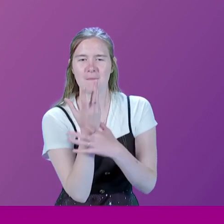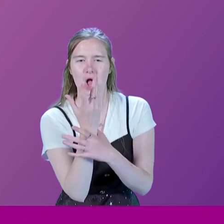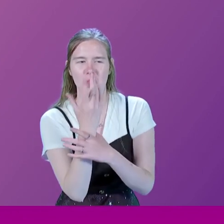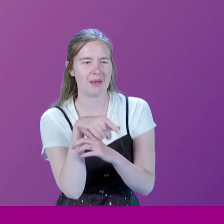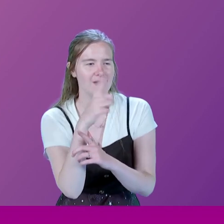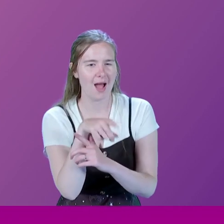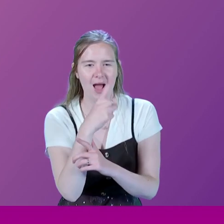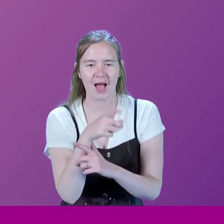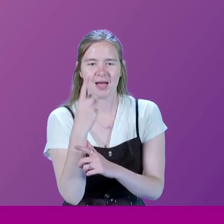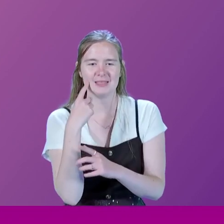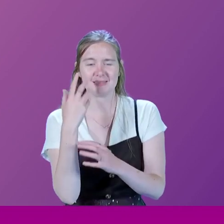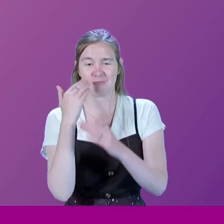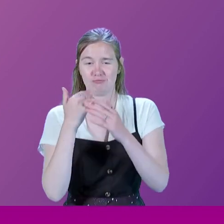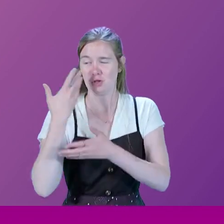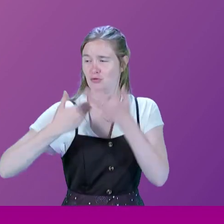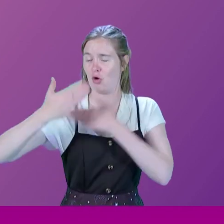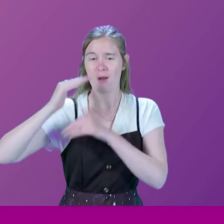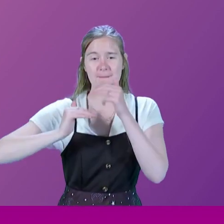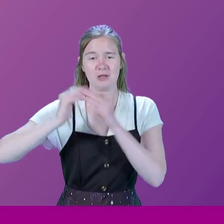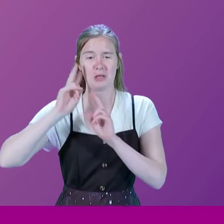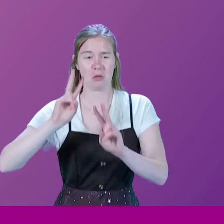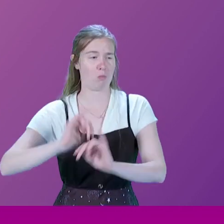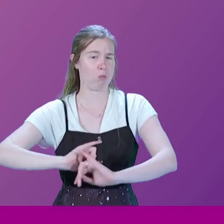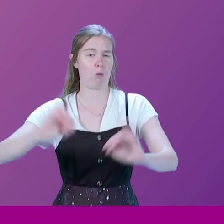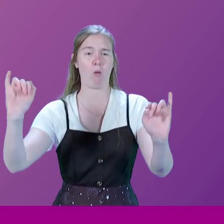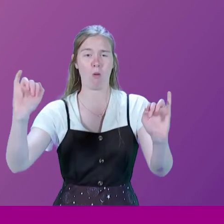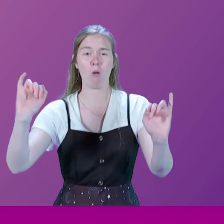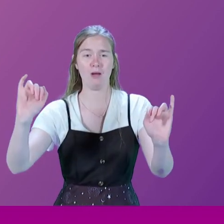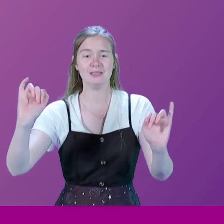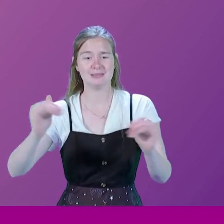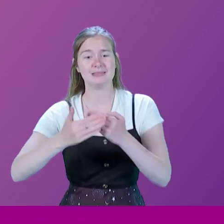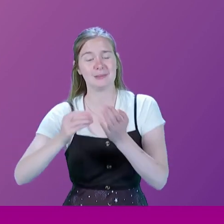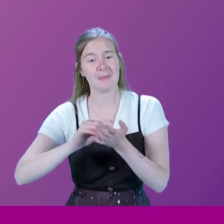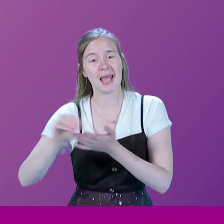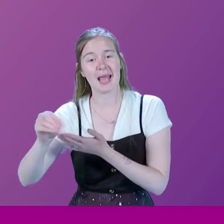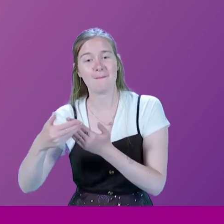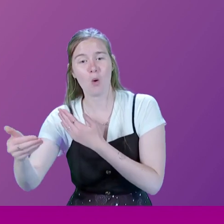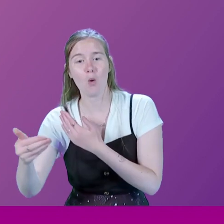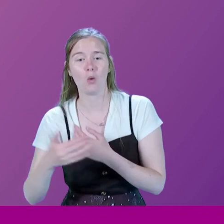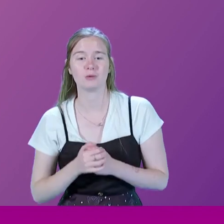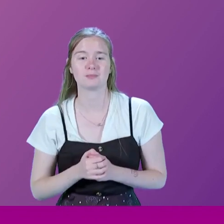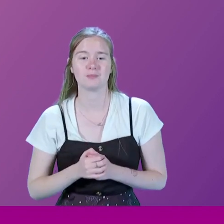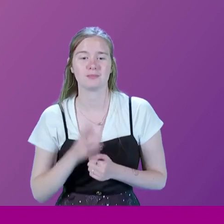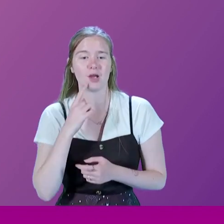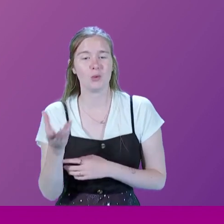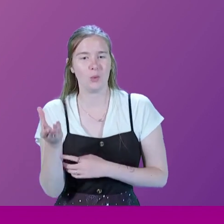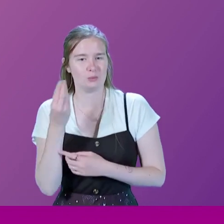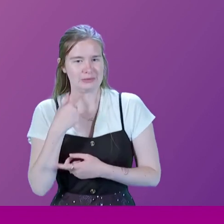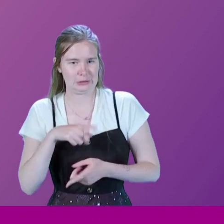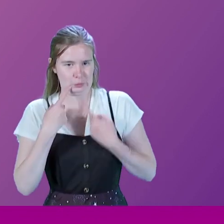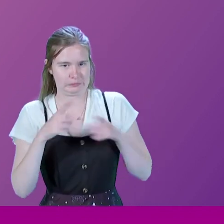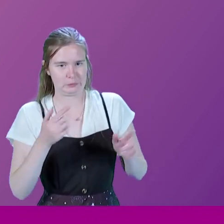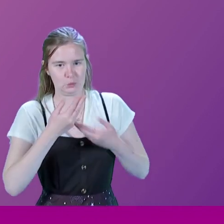around. And this is an historic building and what we've done to it is a disgrace. And much more needs to be spent on it. Oh, yes, but we won't need to hear from you, Mr Portillo.